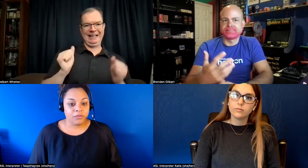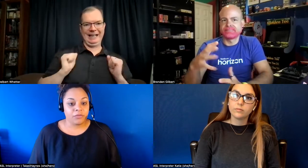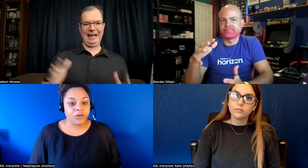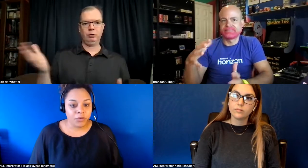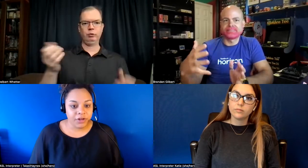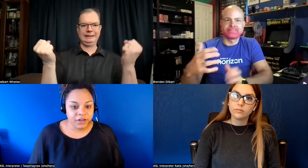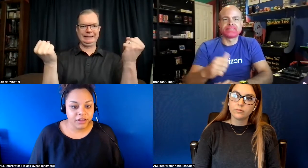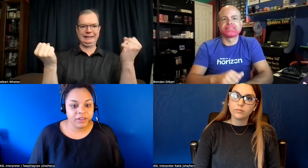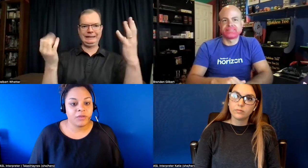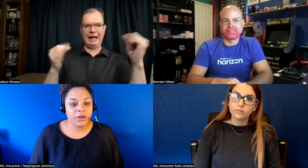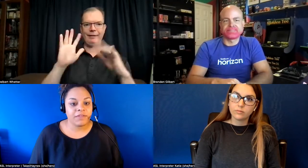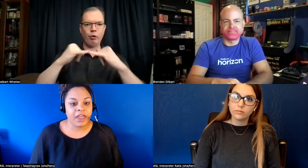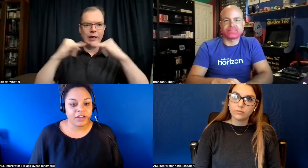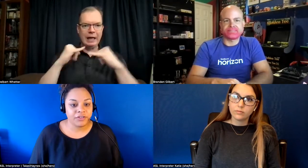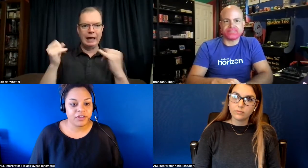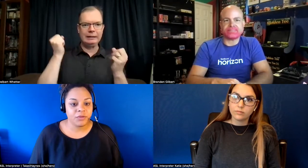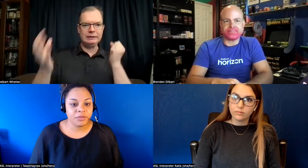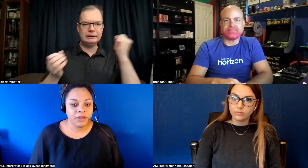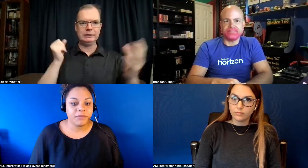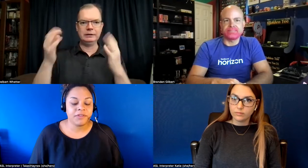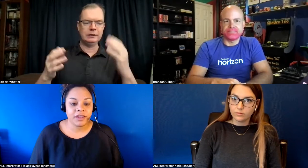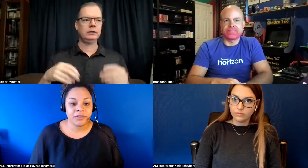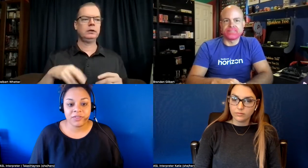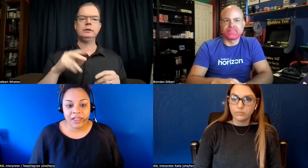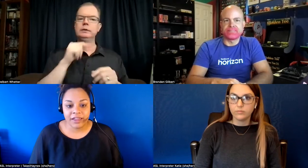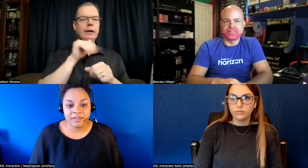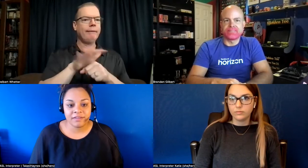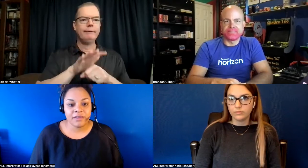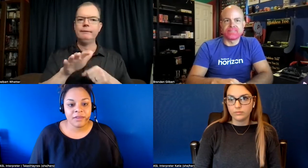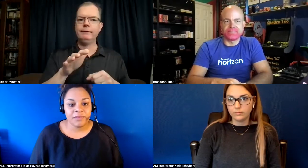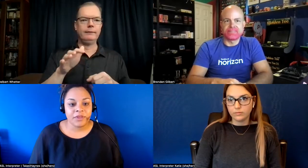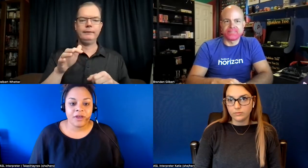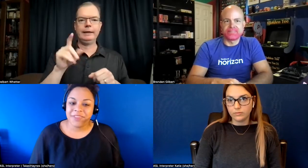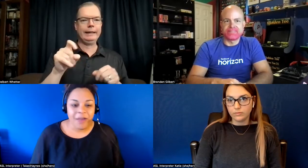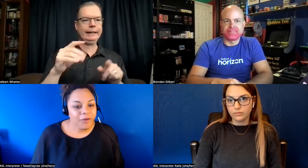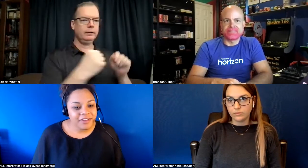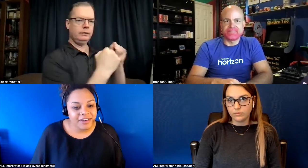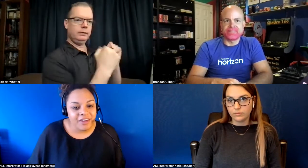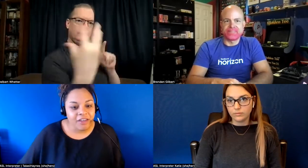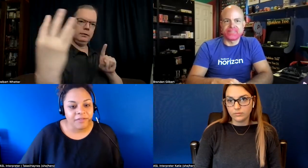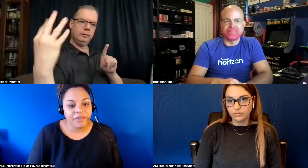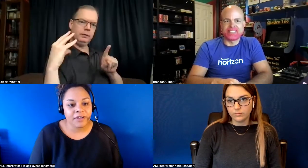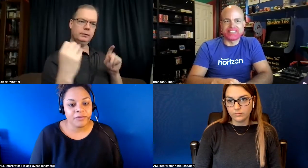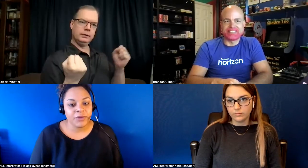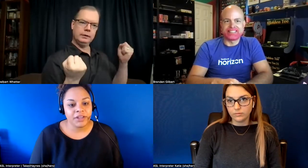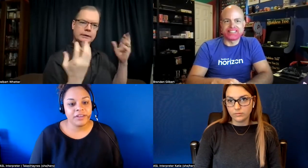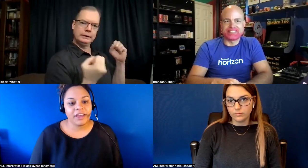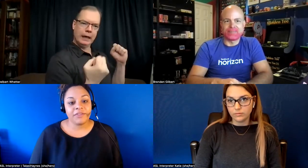recorded and we'd have the actors in with me i'm signing their lines um but that wasn't enough um we needed to have the